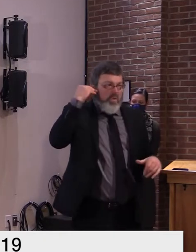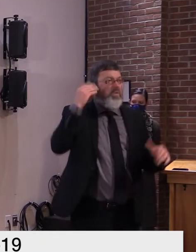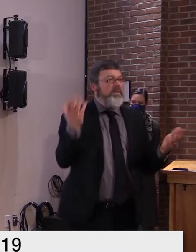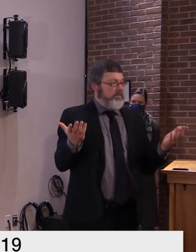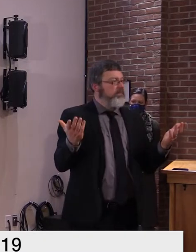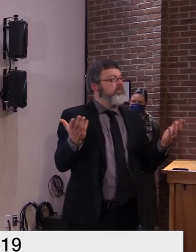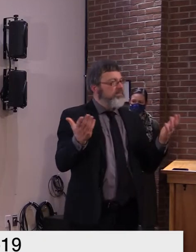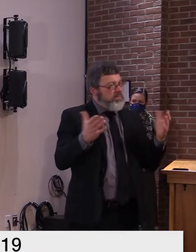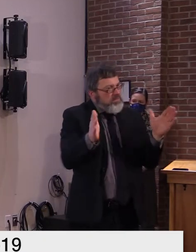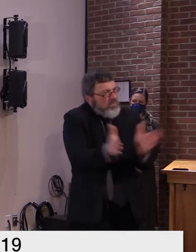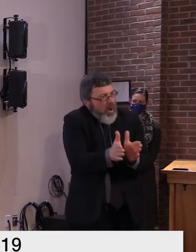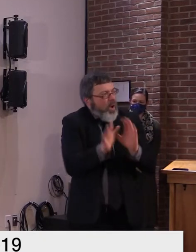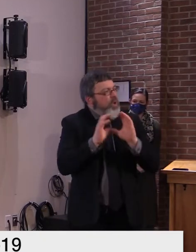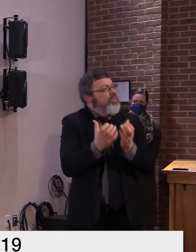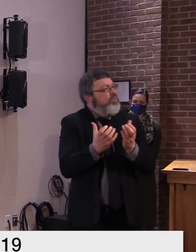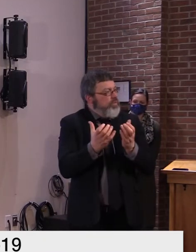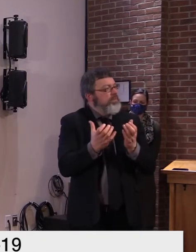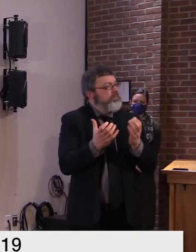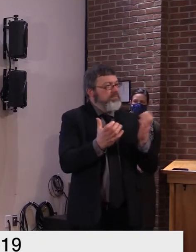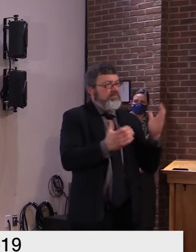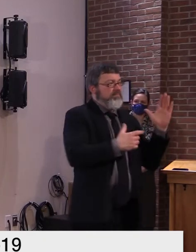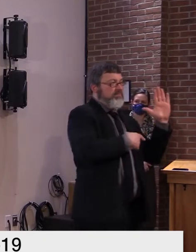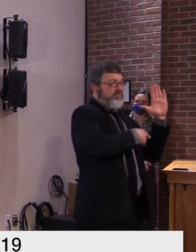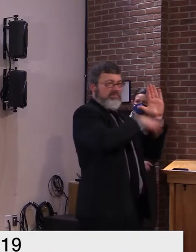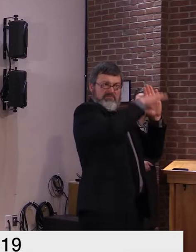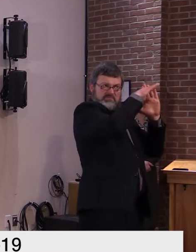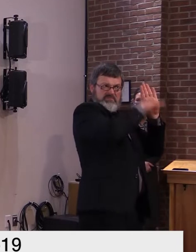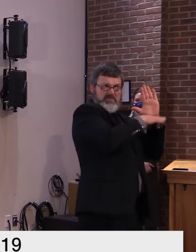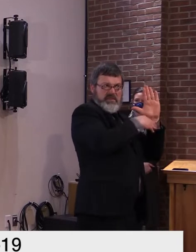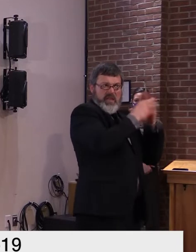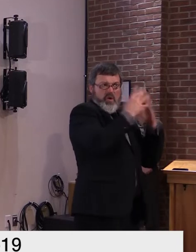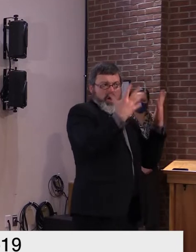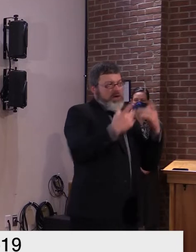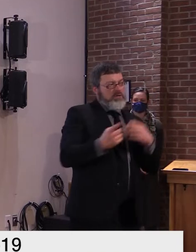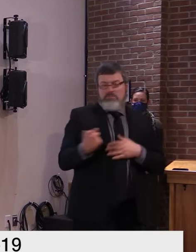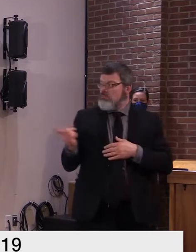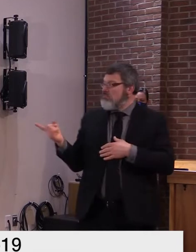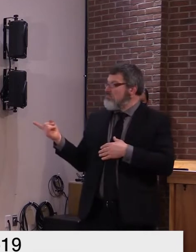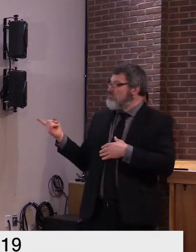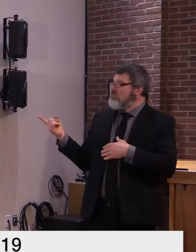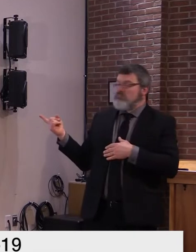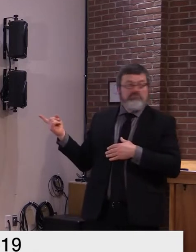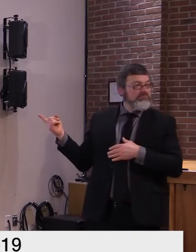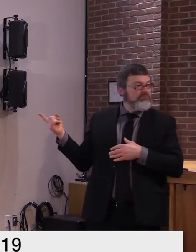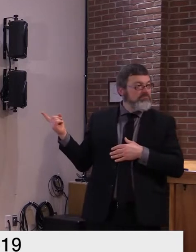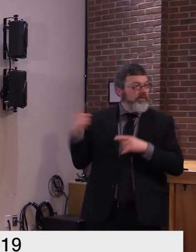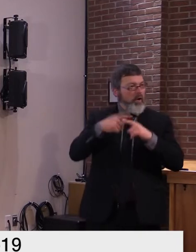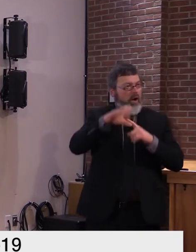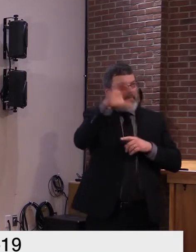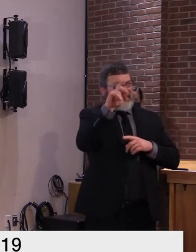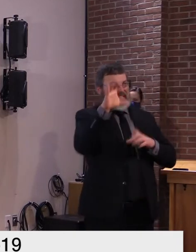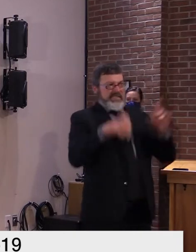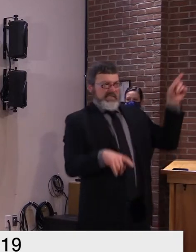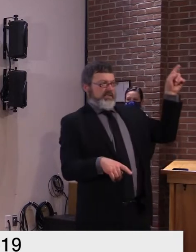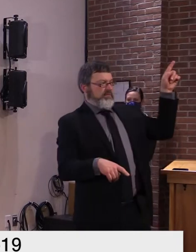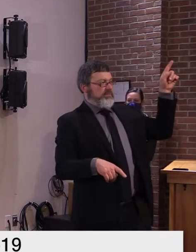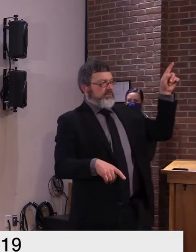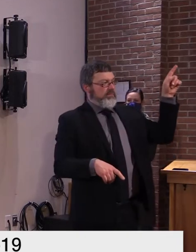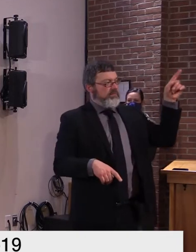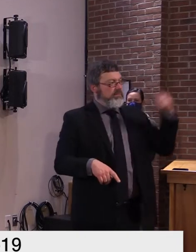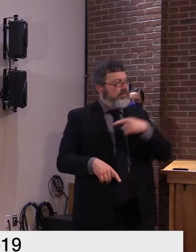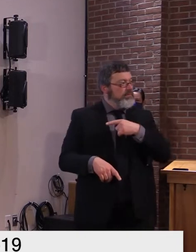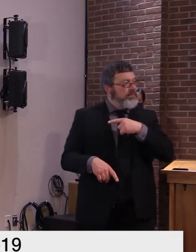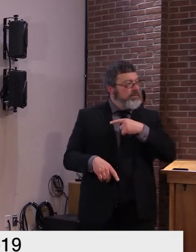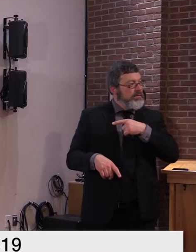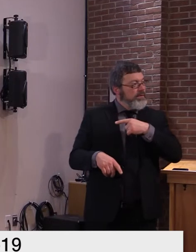19 in the december 4th morbidity and mortality weekly report it acknowledges the effect of